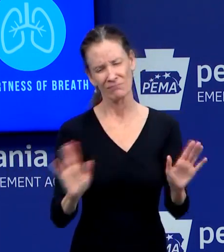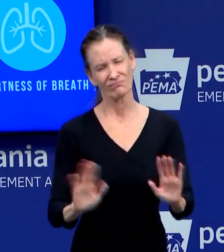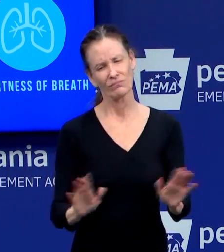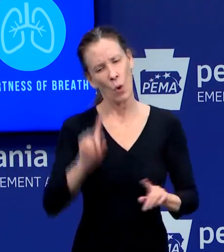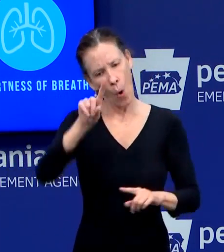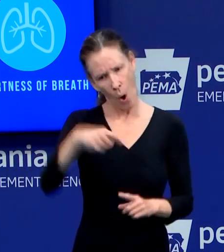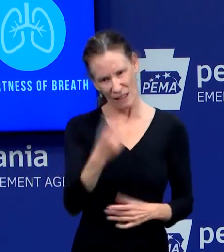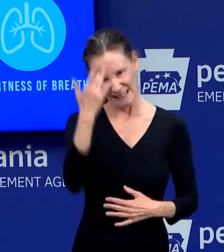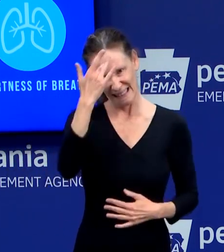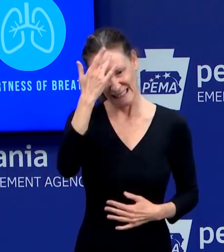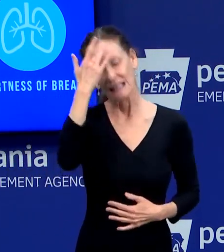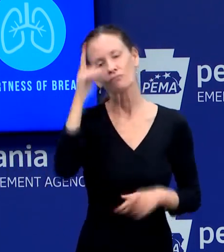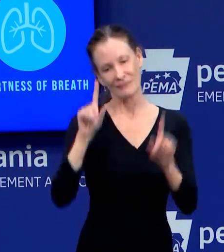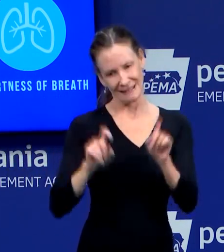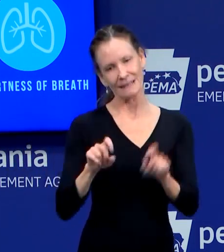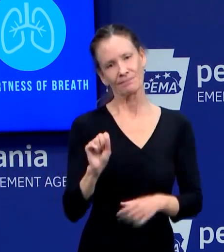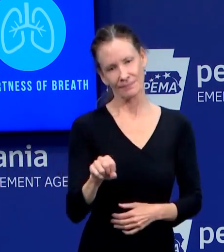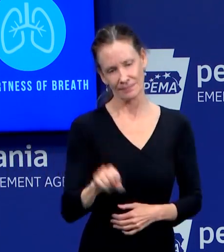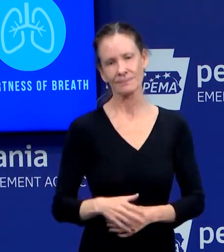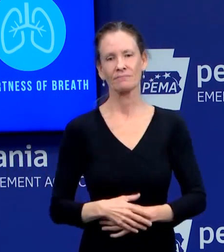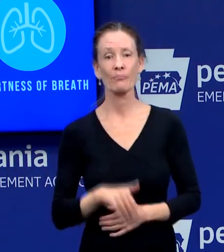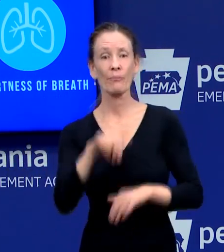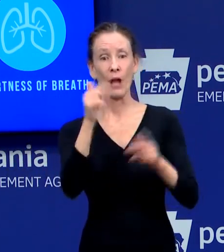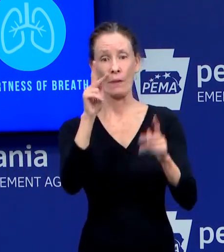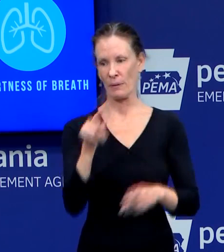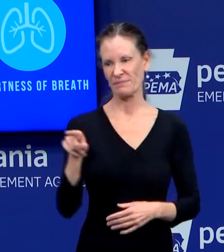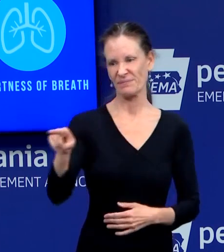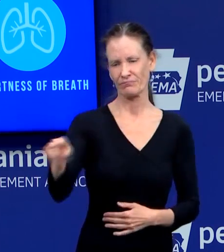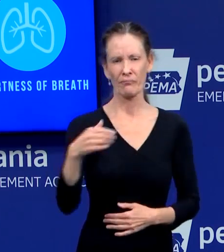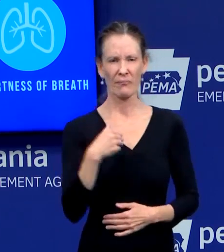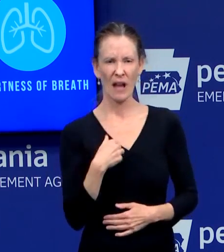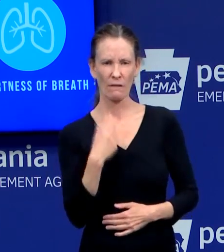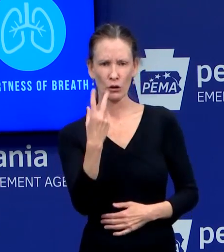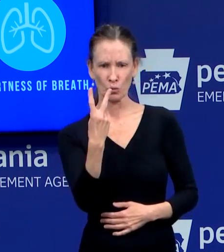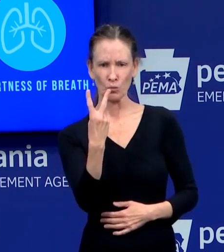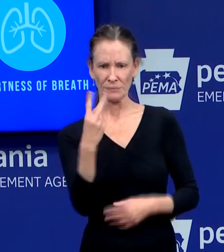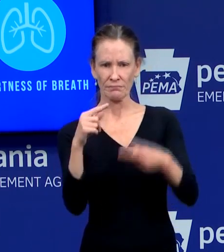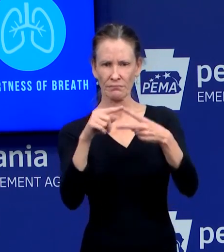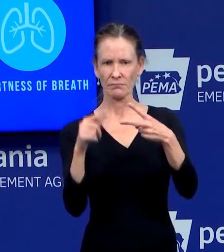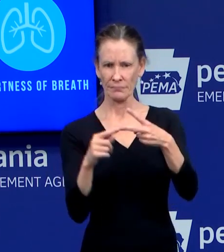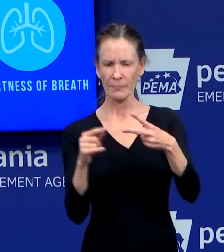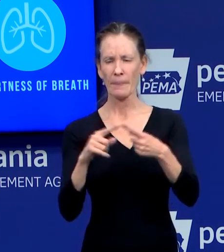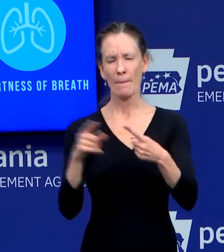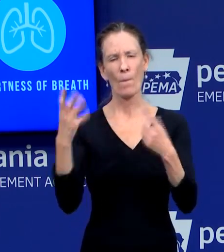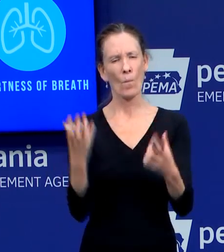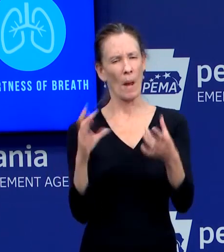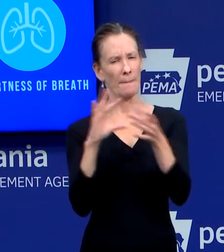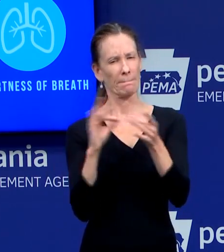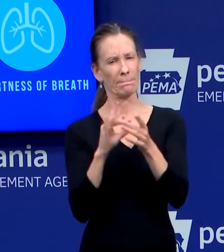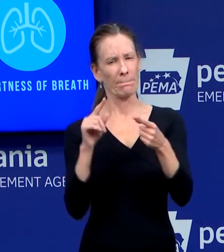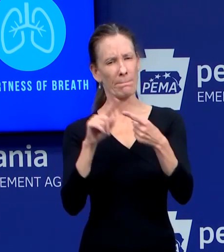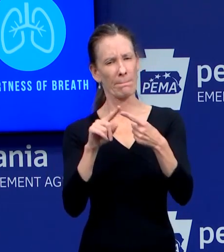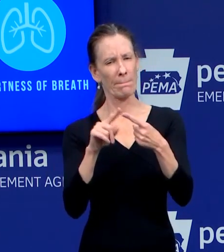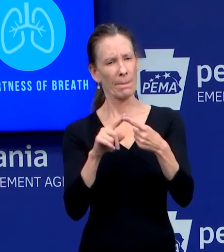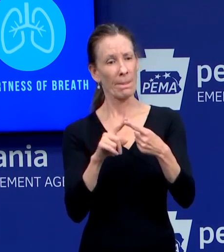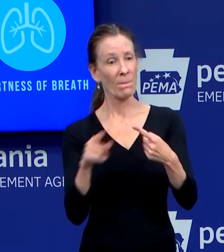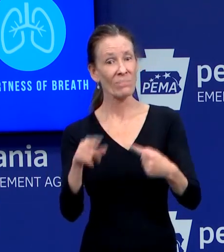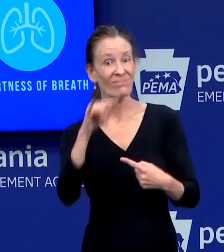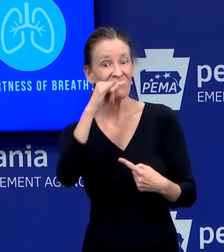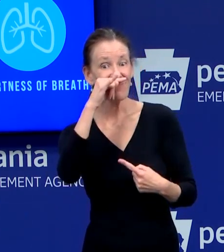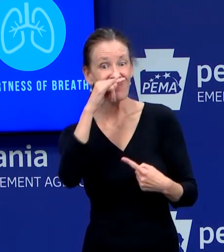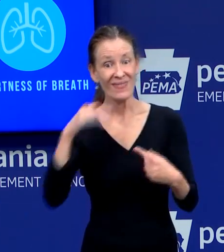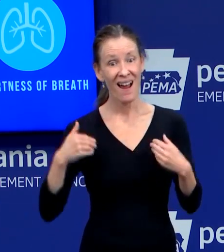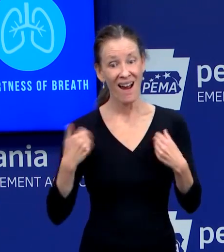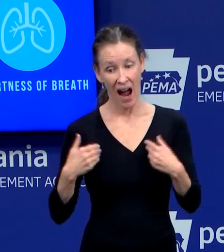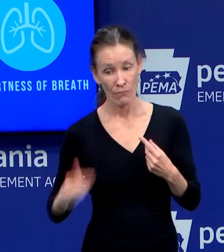two-part question. Sure. The pediatric case that you mentioned, is this a school-aged child, to the extent that,